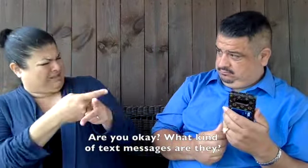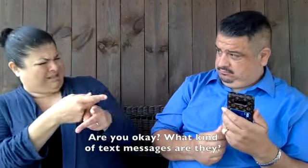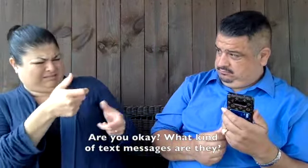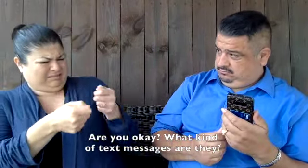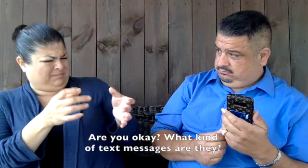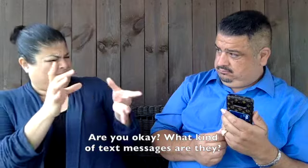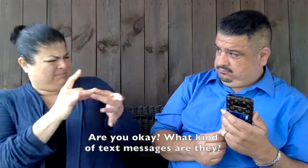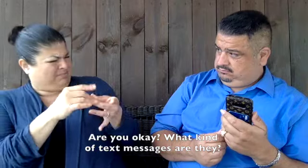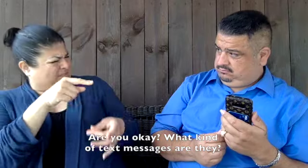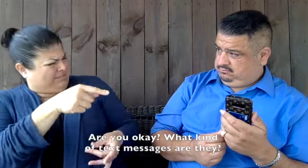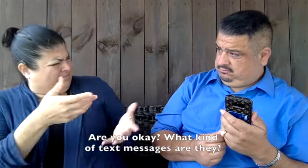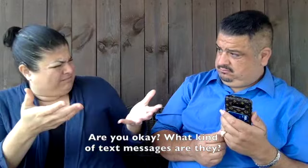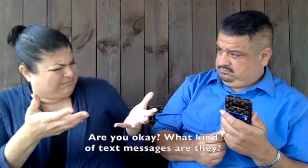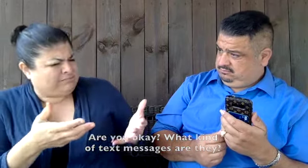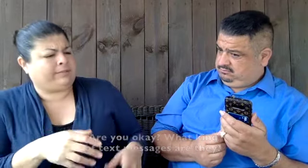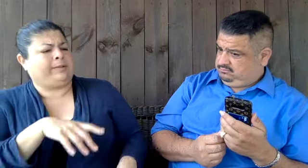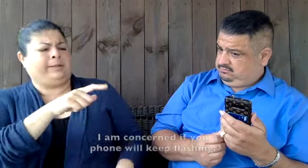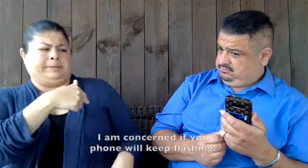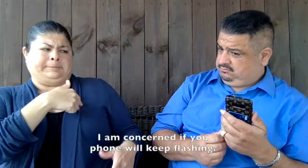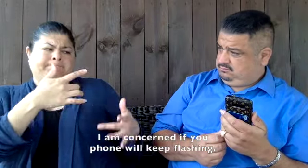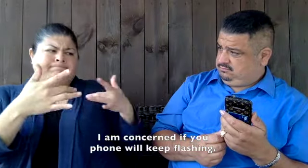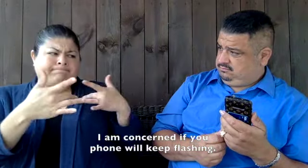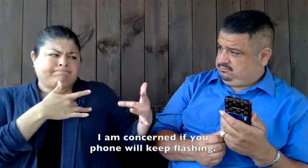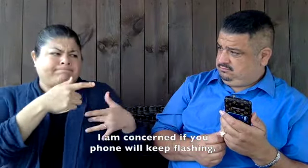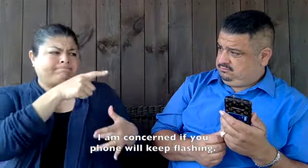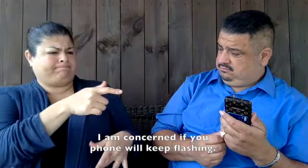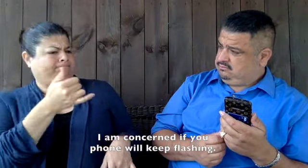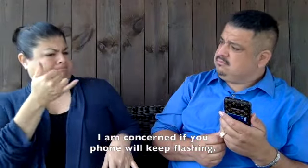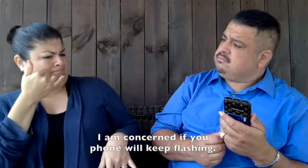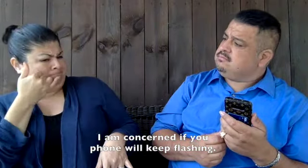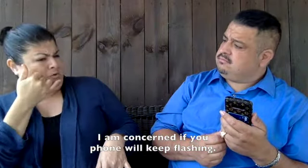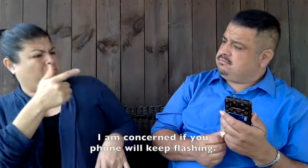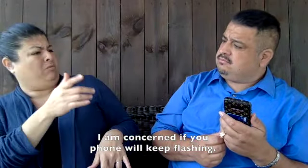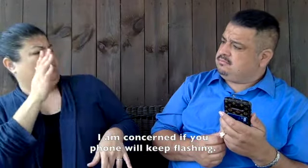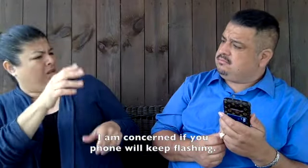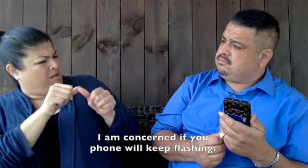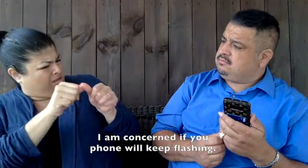kind of text messages are the I'm concerned if your phone will keep flashing